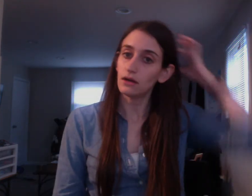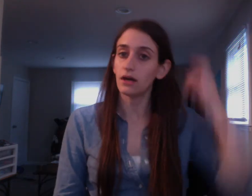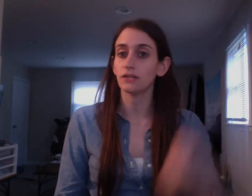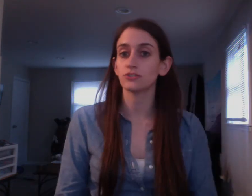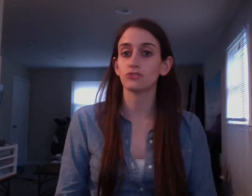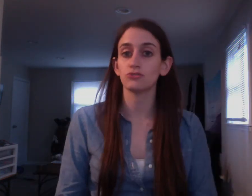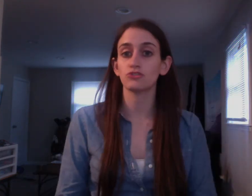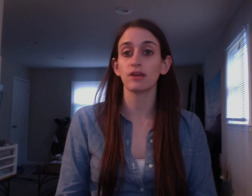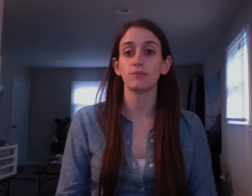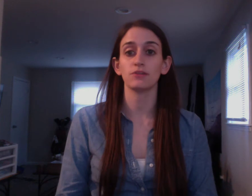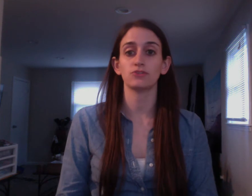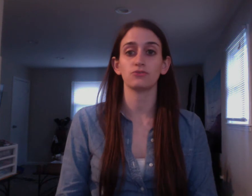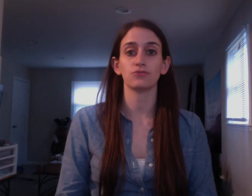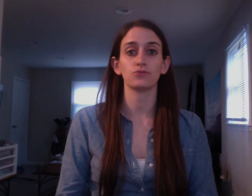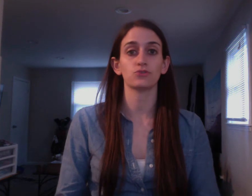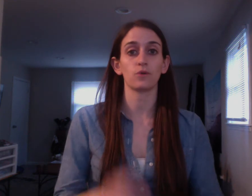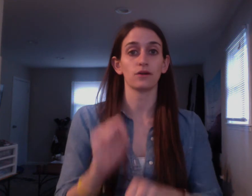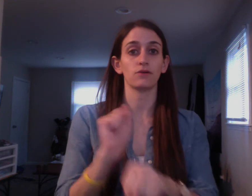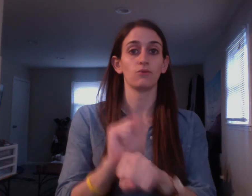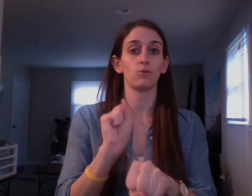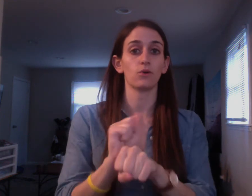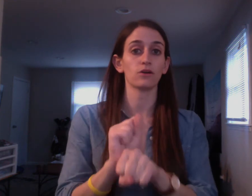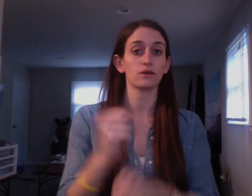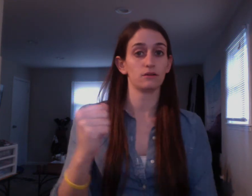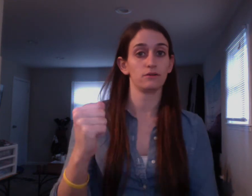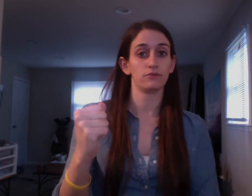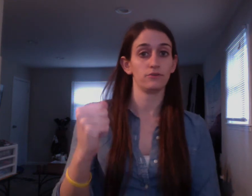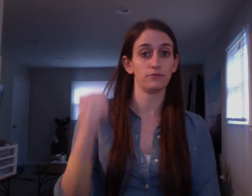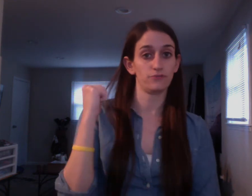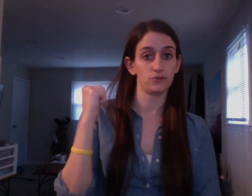To strike means to refuse to work, work, refuse.